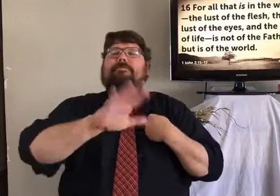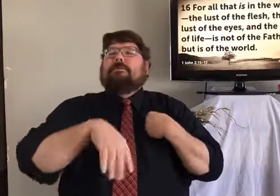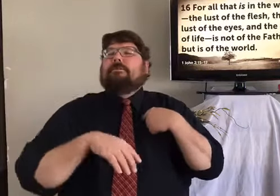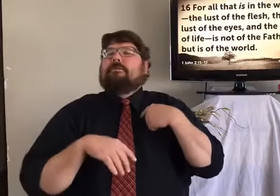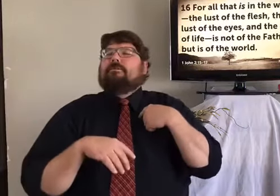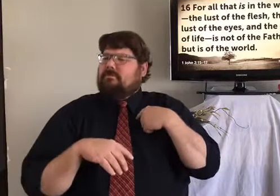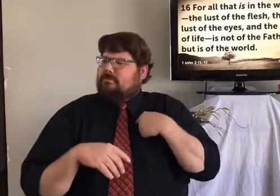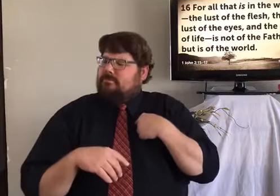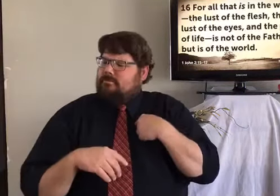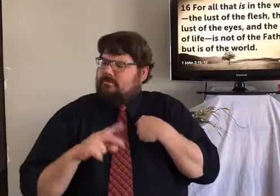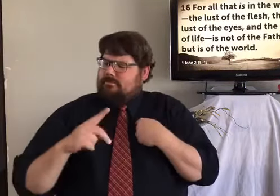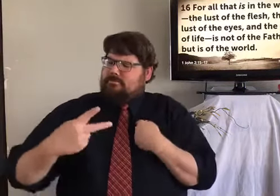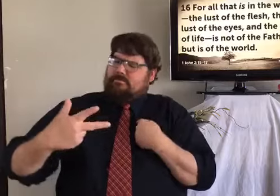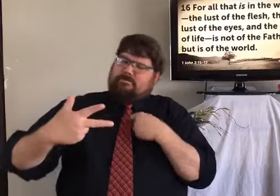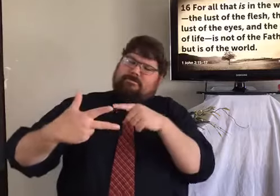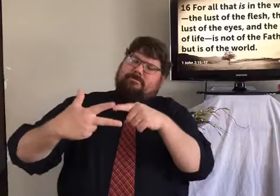Oh, did I switch that? No, no. Hang on.